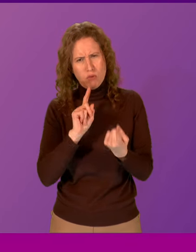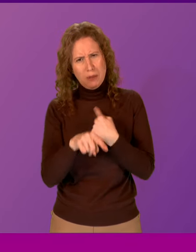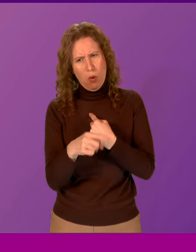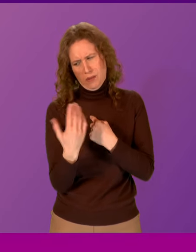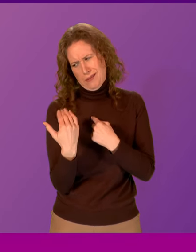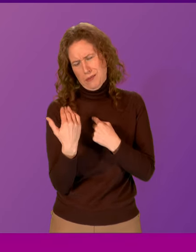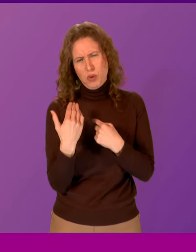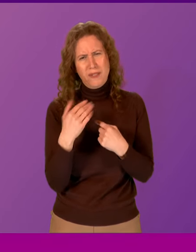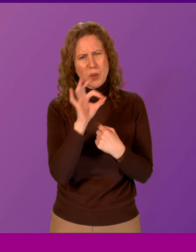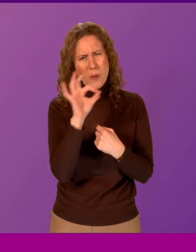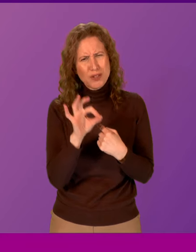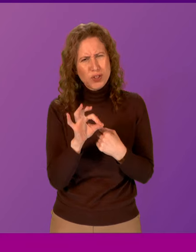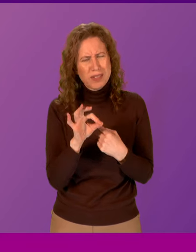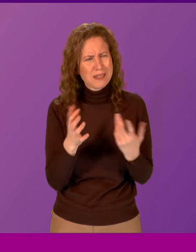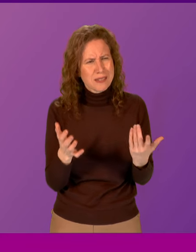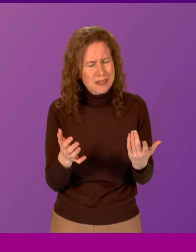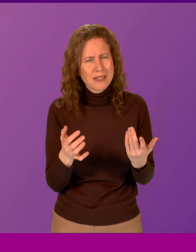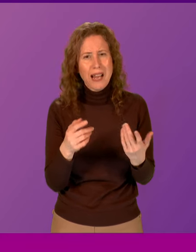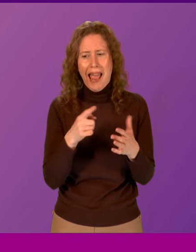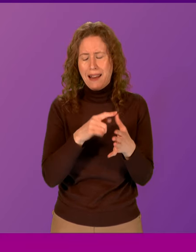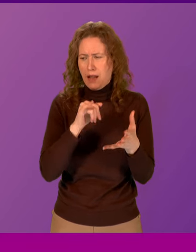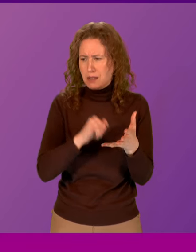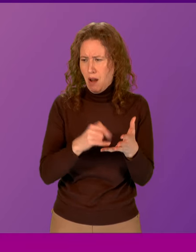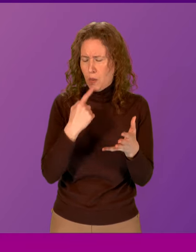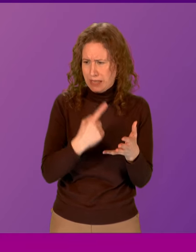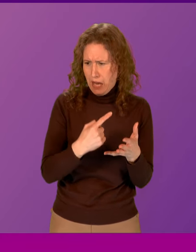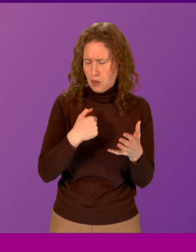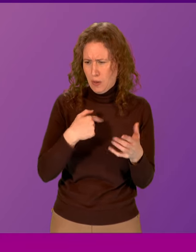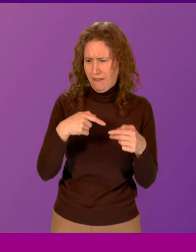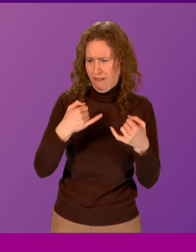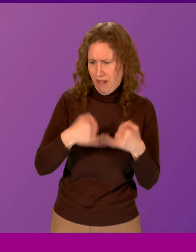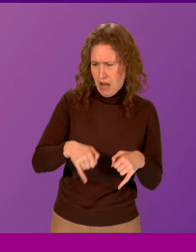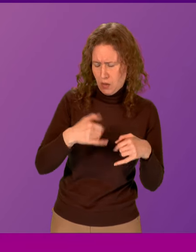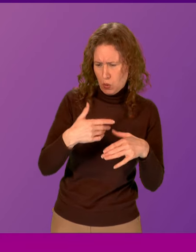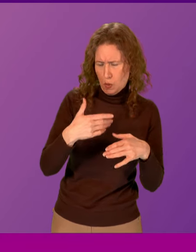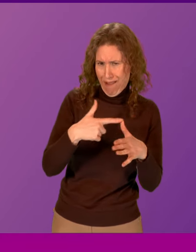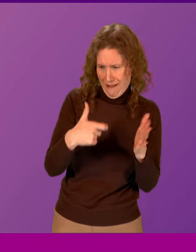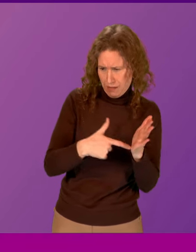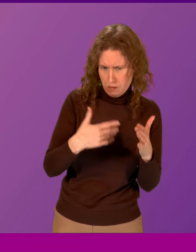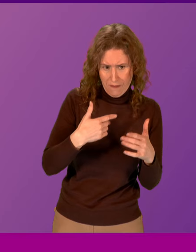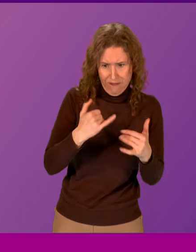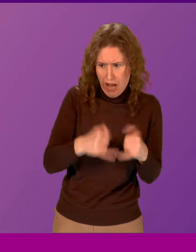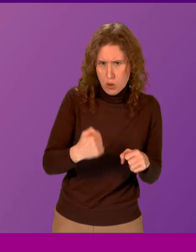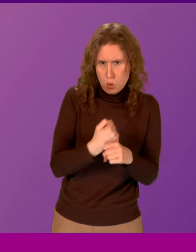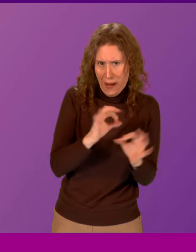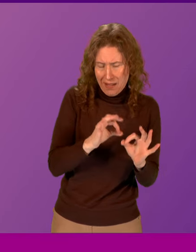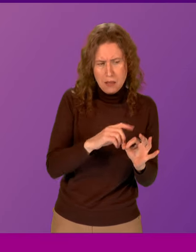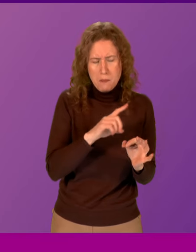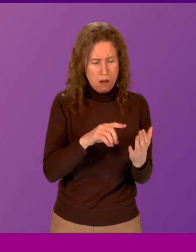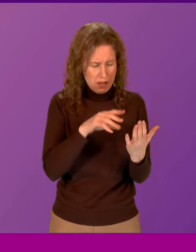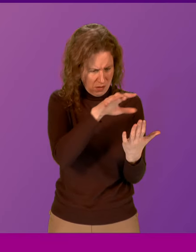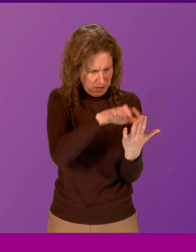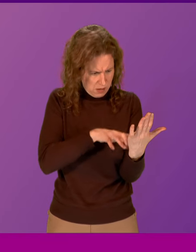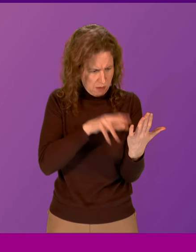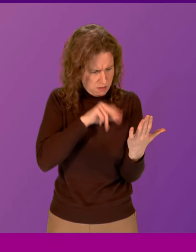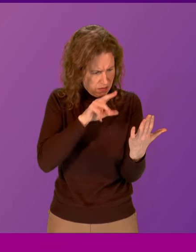to his previous question? That is the problem. Because Anna Sarwar says we failed to act. If he had stopped just reading the pre-prepared script, he would